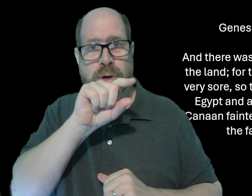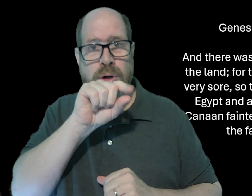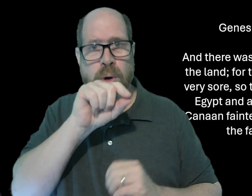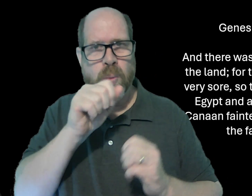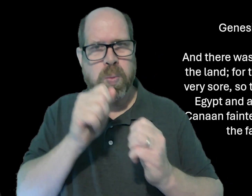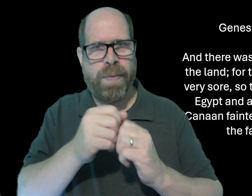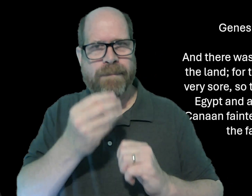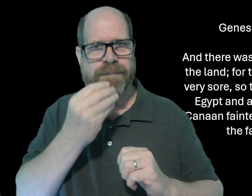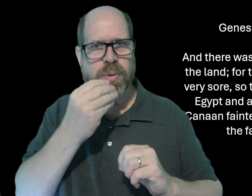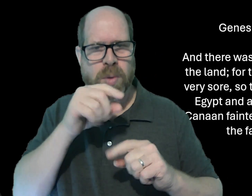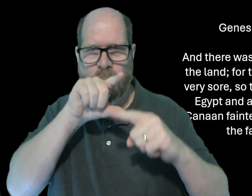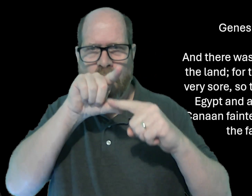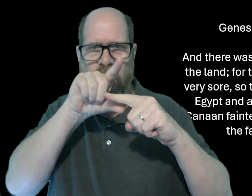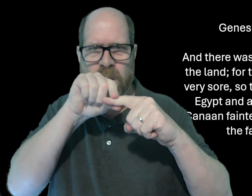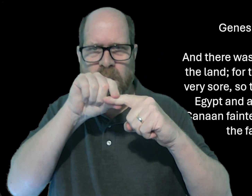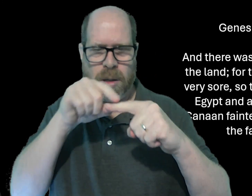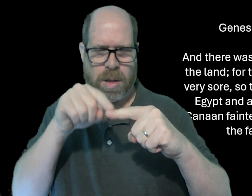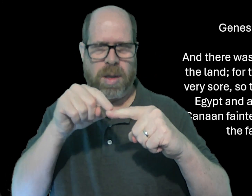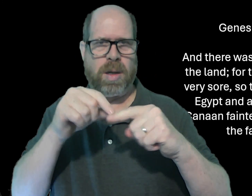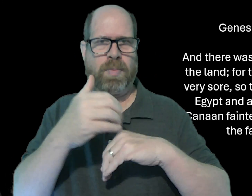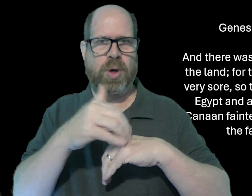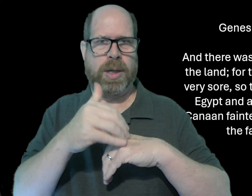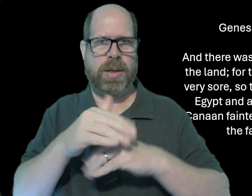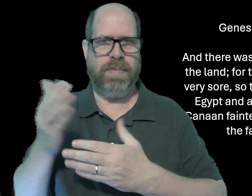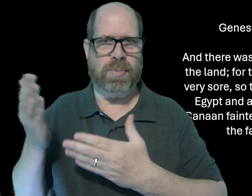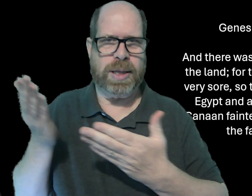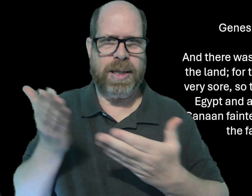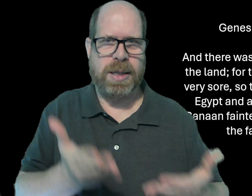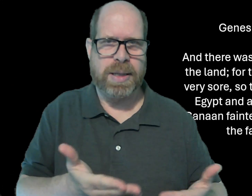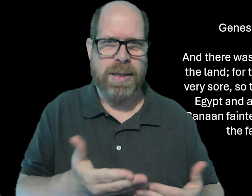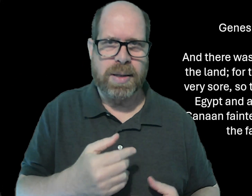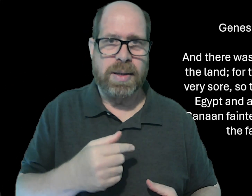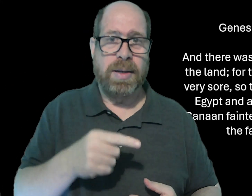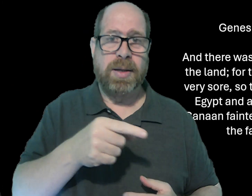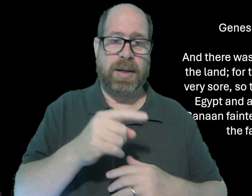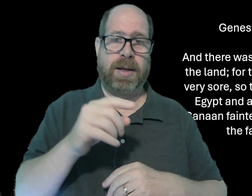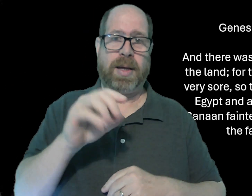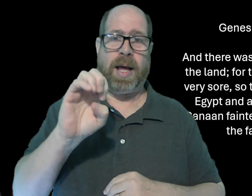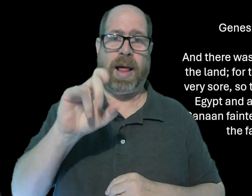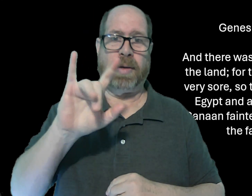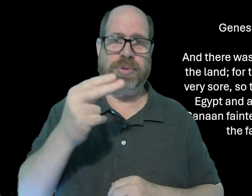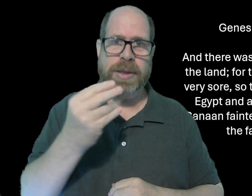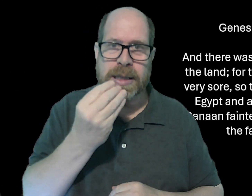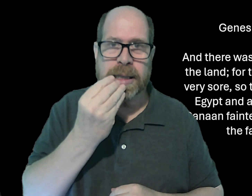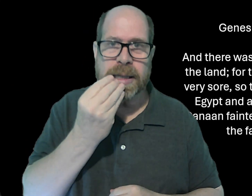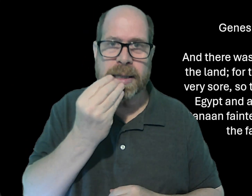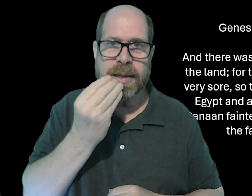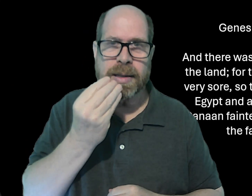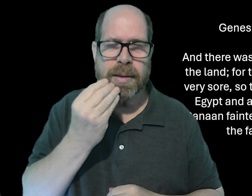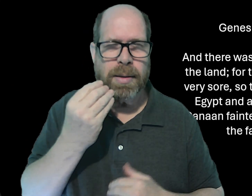How? From birds. They would pick it up and bring it to him. And Elijah had food.